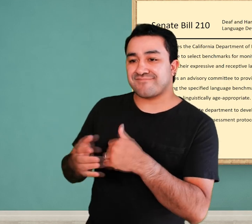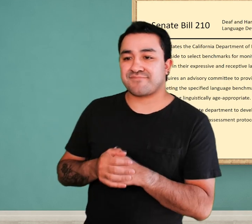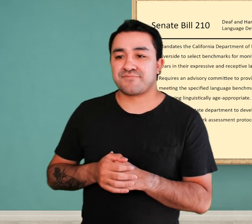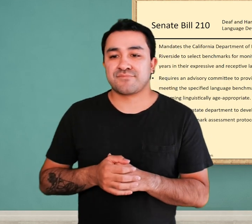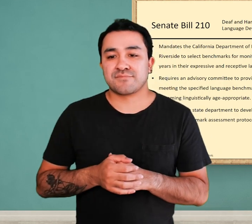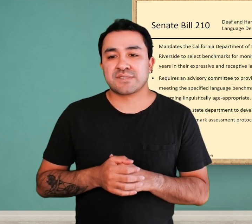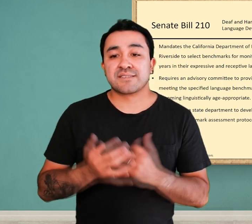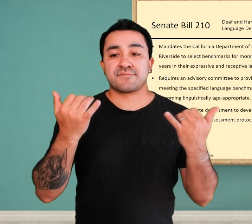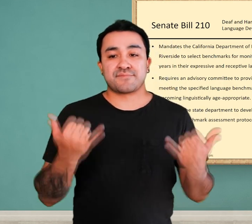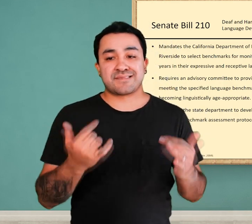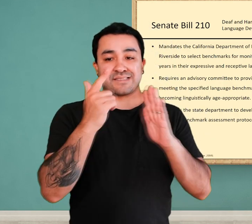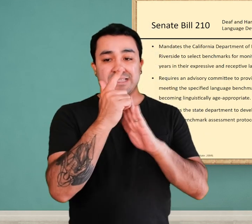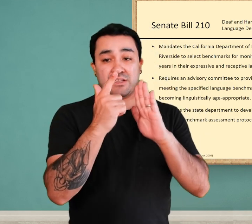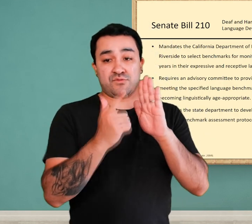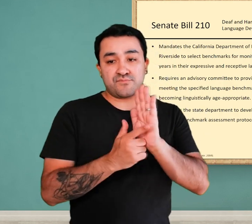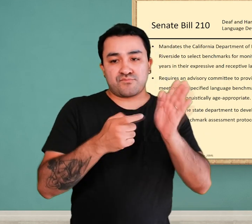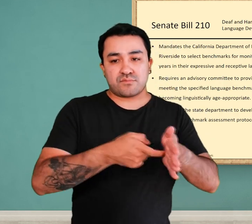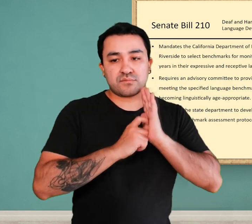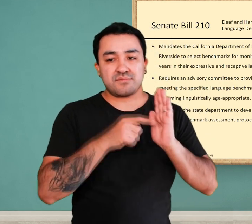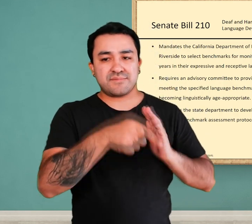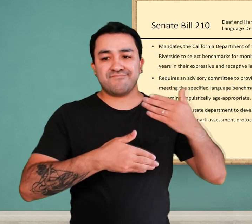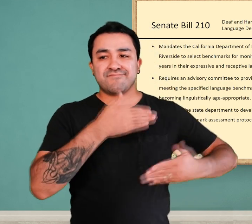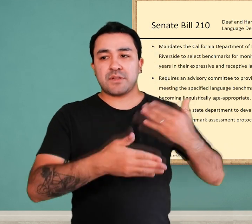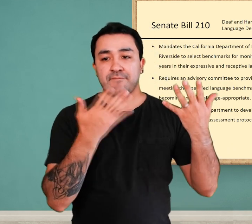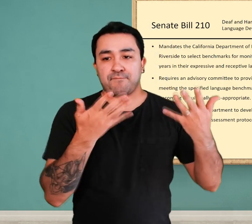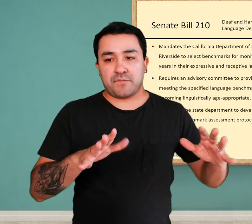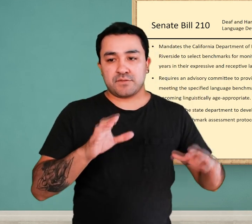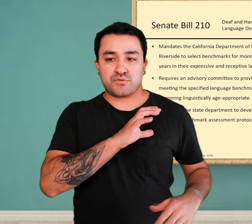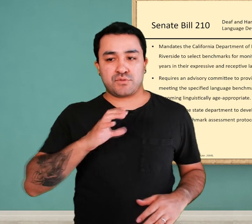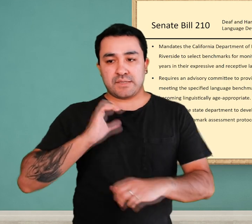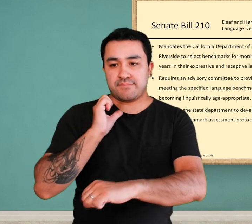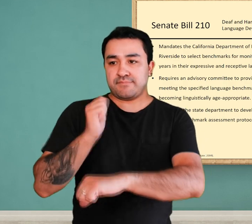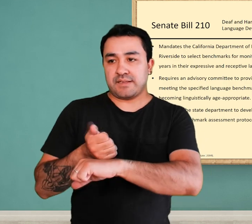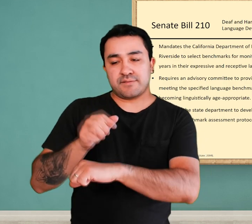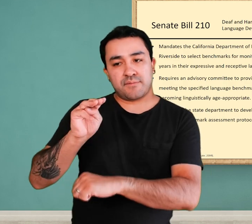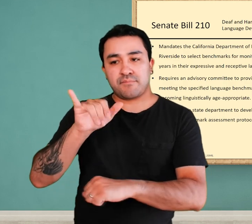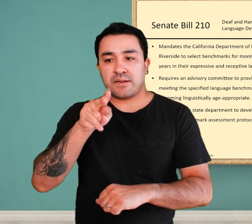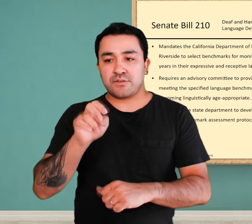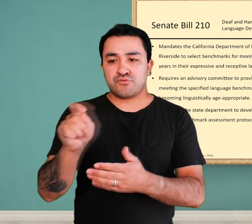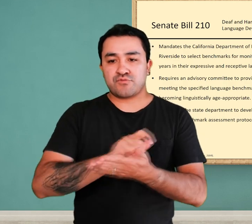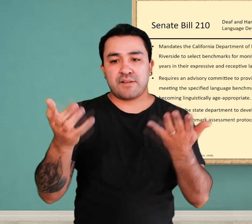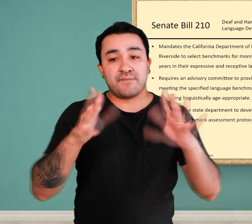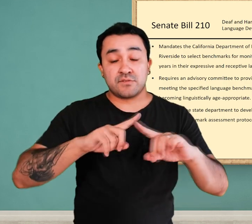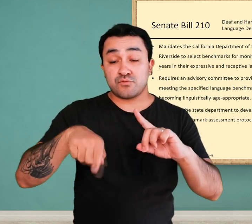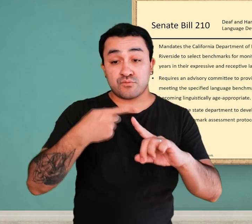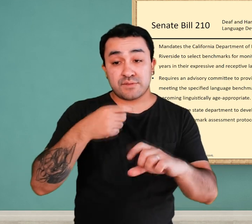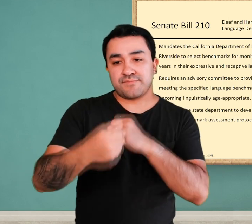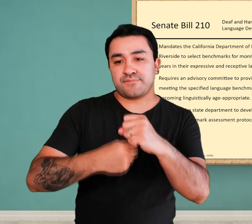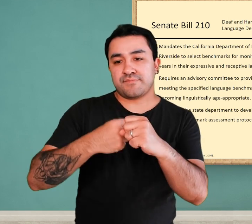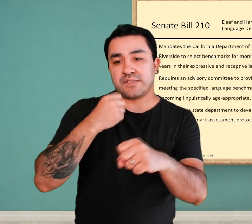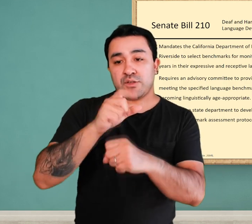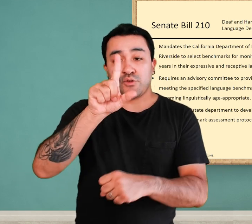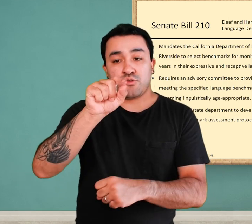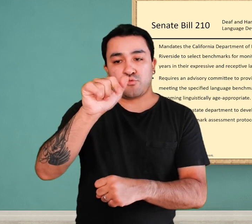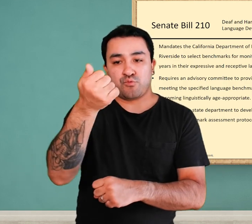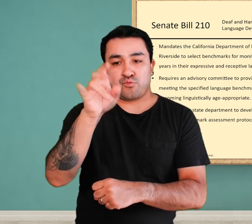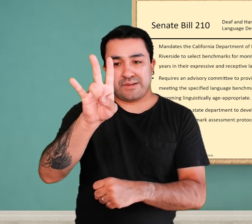action plans and regulations to fully implement the Language Benchmark Assessment Protocol and Processes by July 2017.